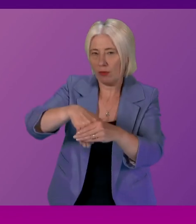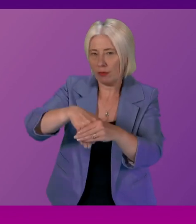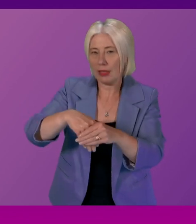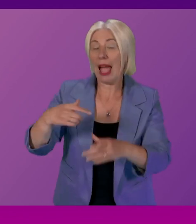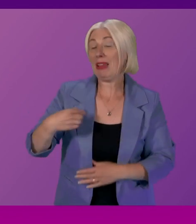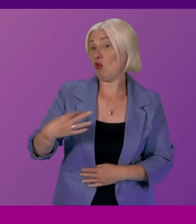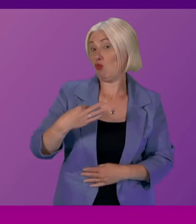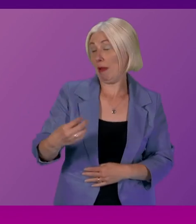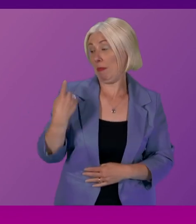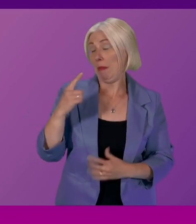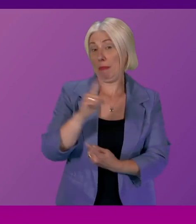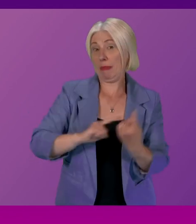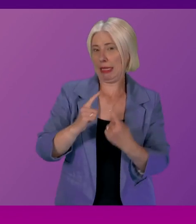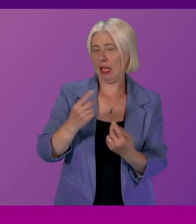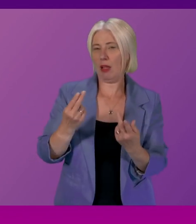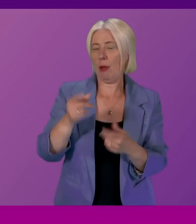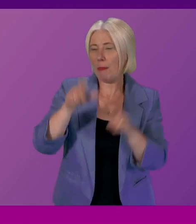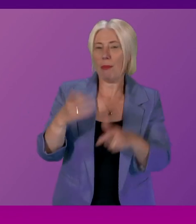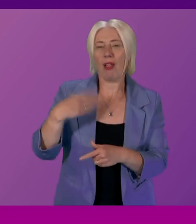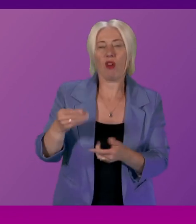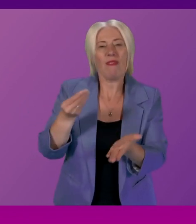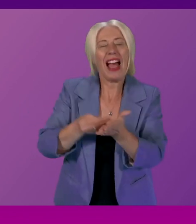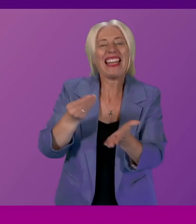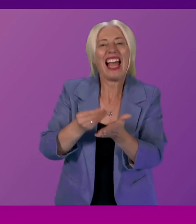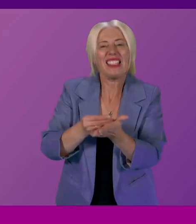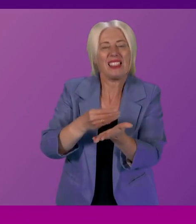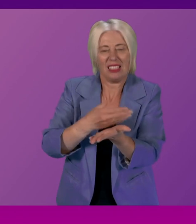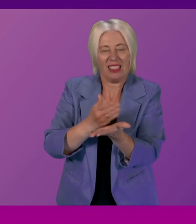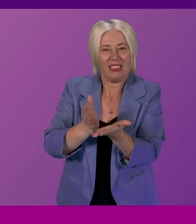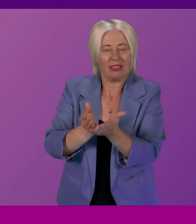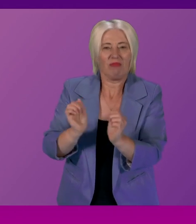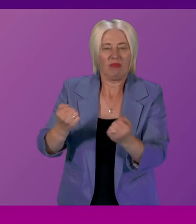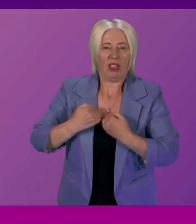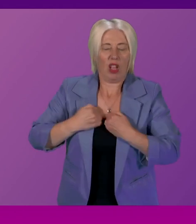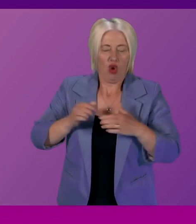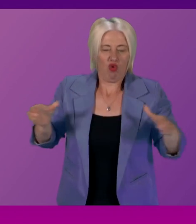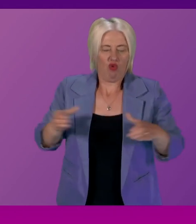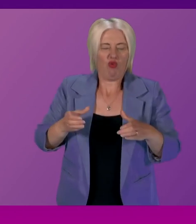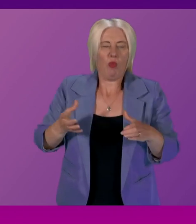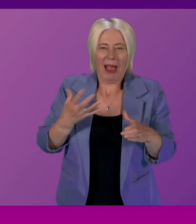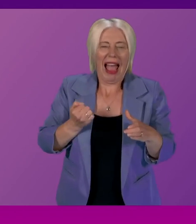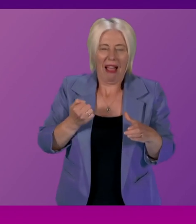representatives of the financial sector as part of our FISGAD group that we have